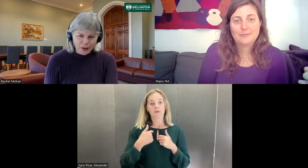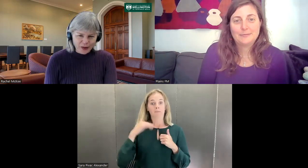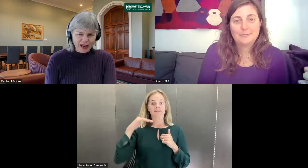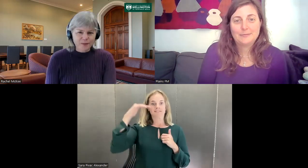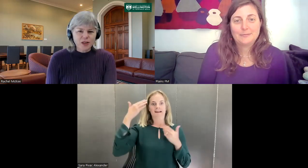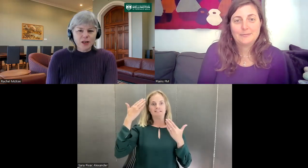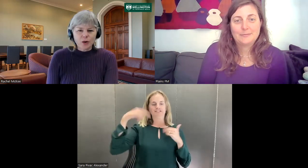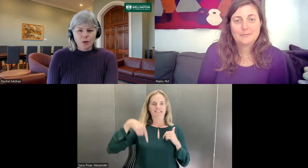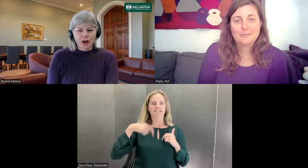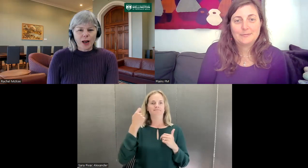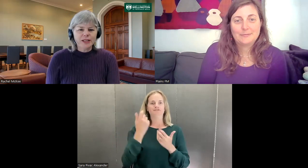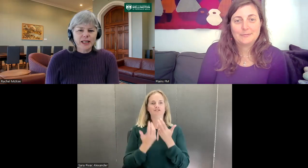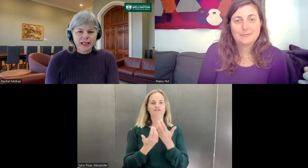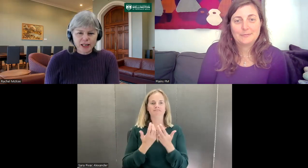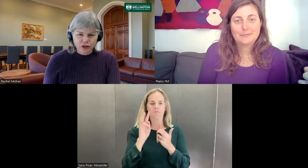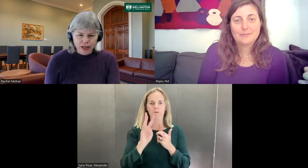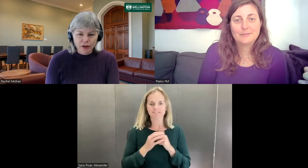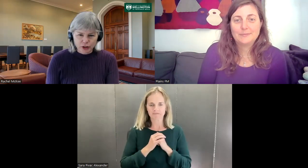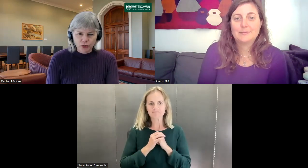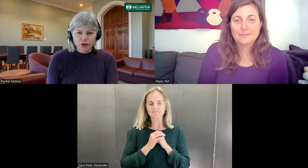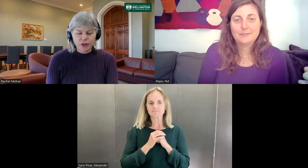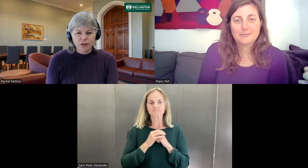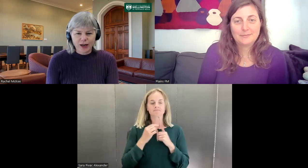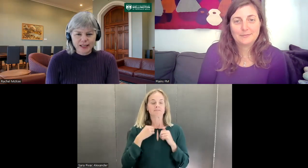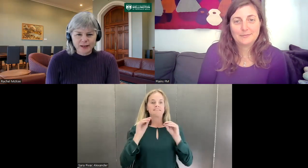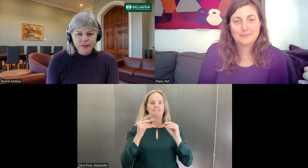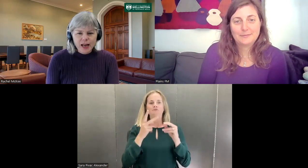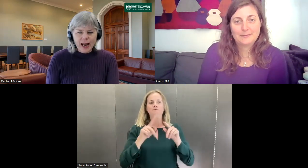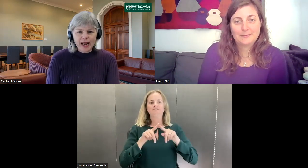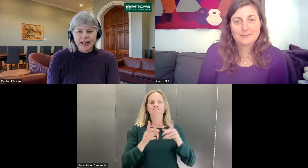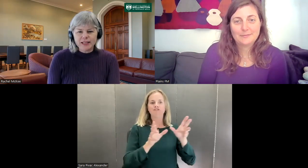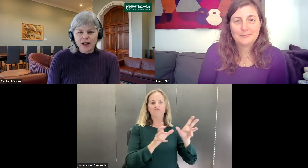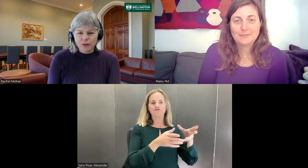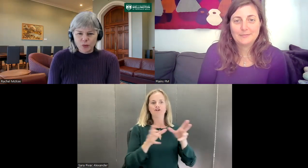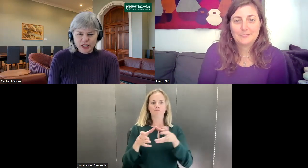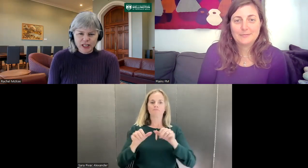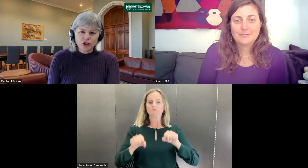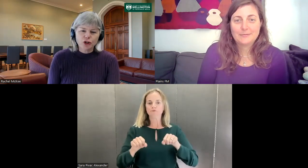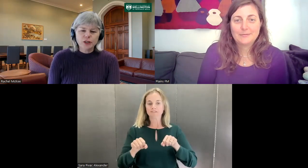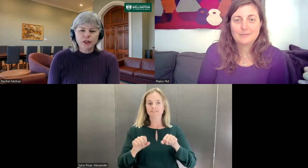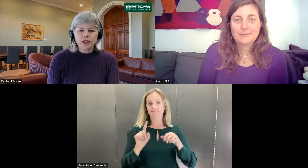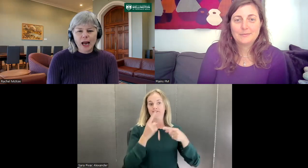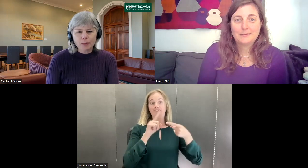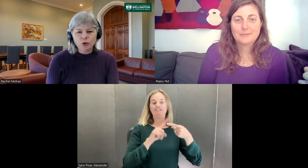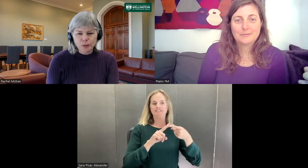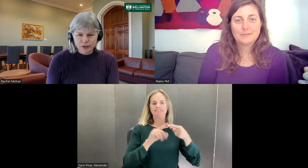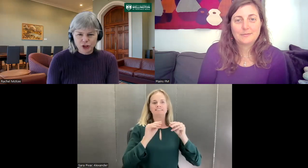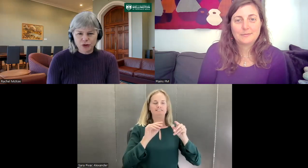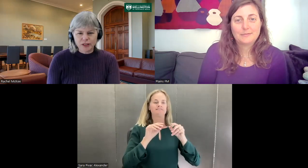Okay. Well, I'm a senior lecturer here at Victoria University of Wellington, and we teach two different groups of students.